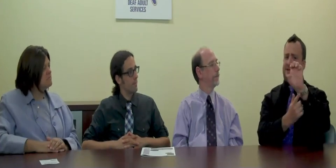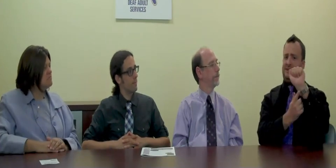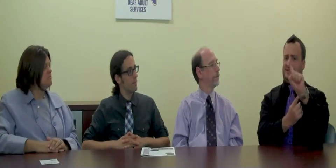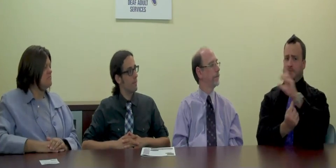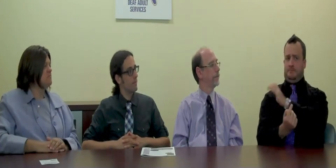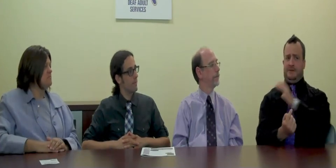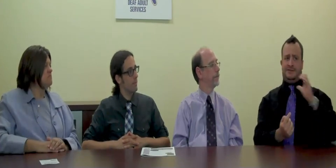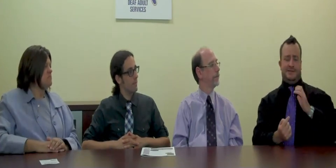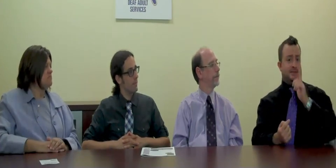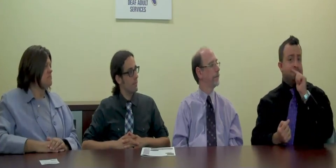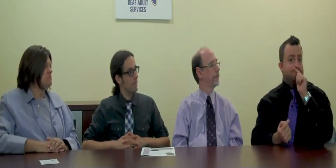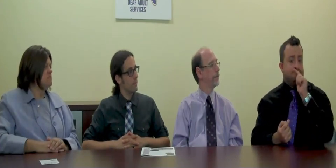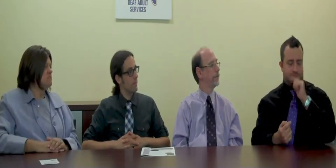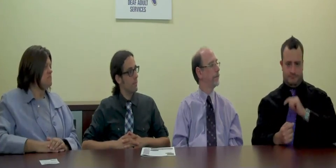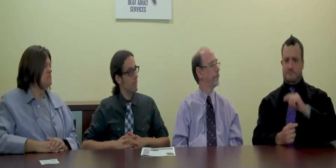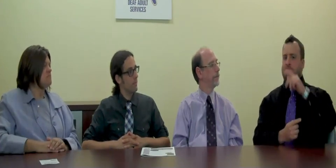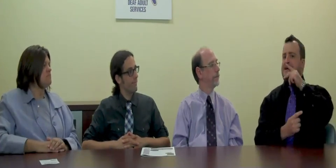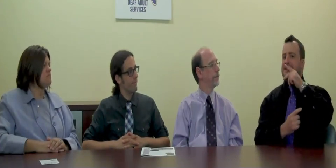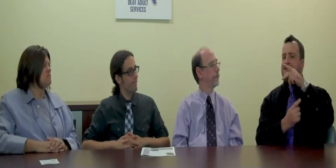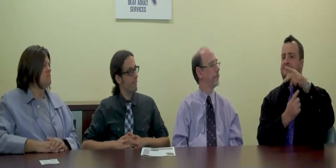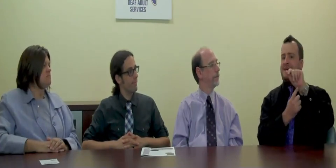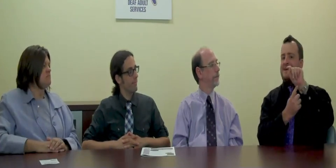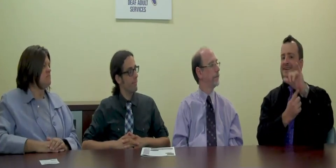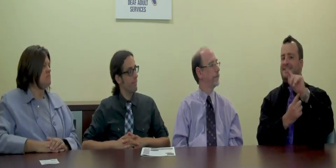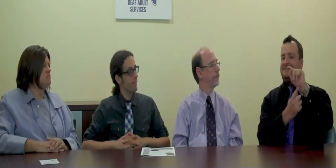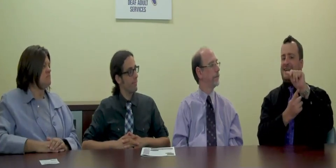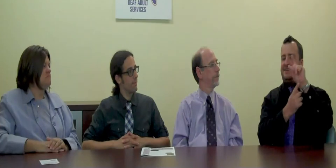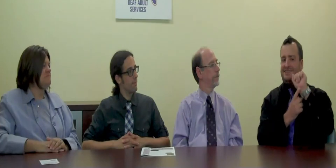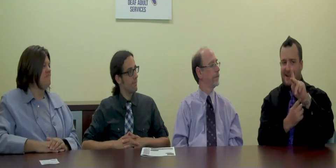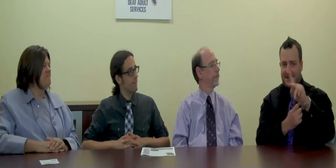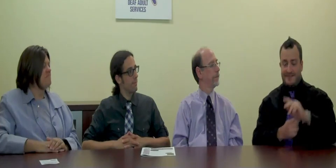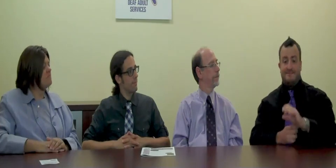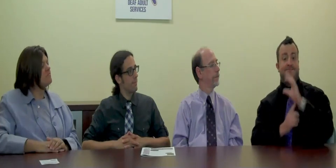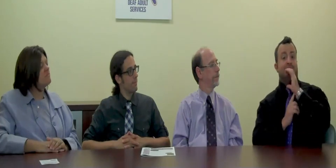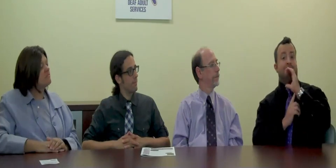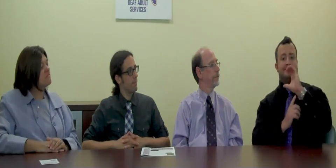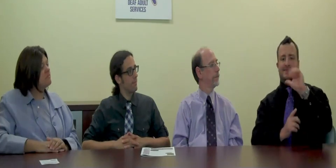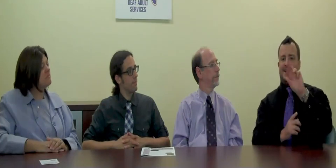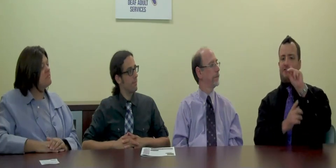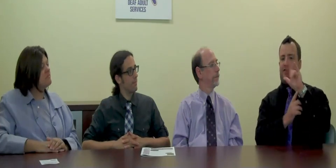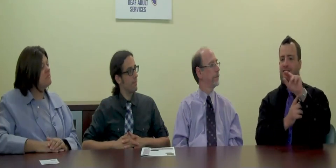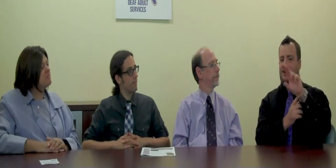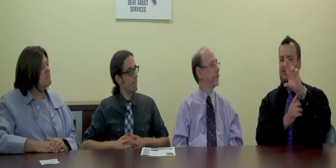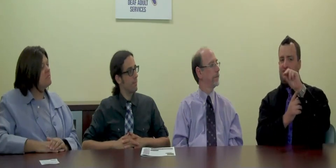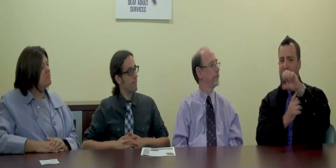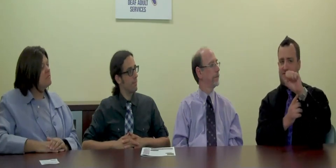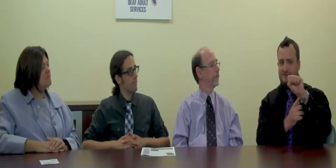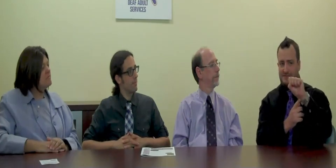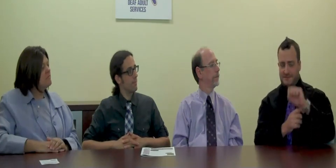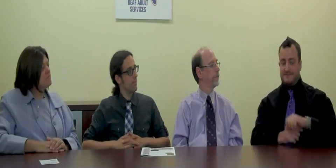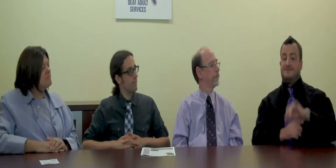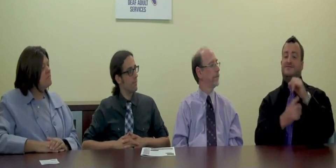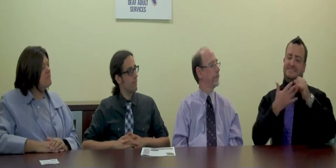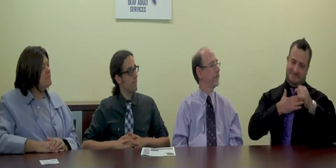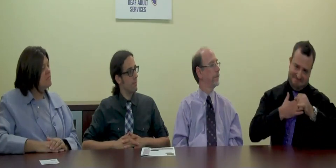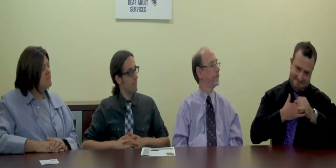Thank you to our bead committee, Patty Tadic, Carolyn Cross, Jason